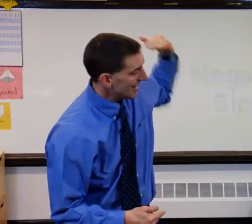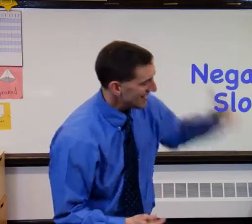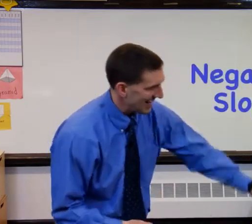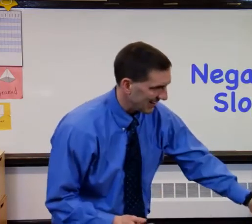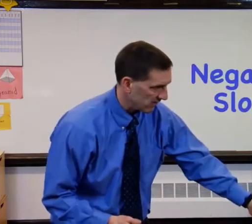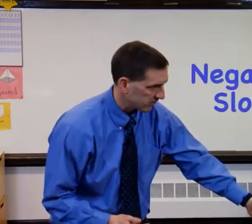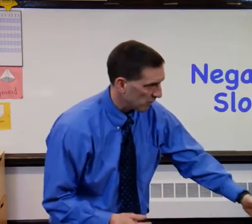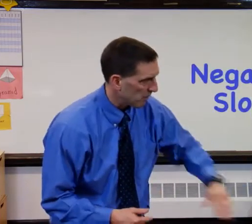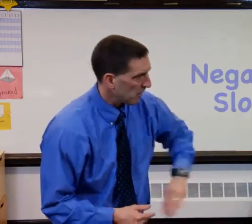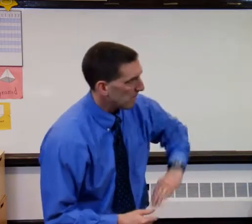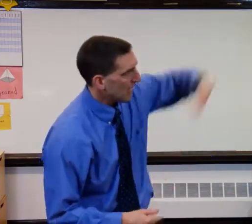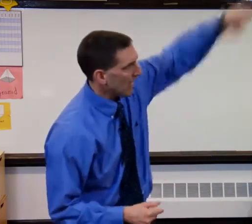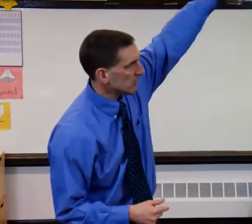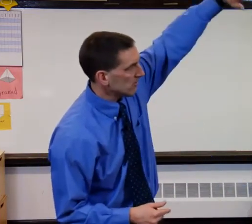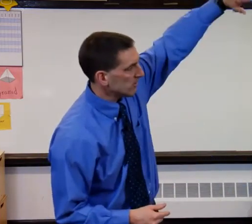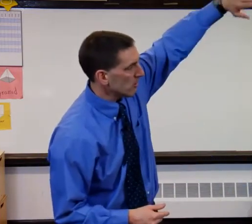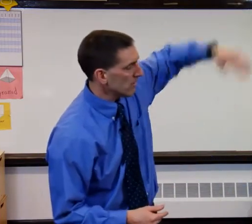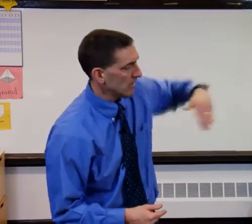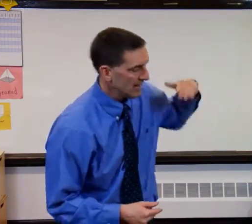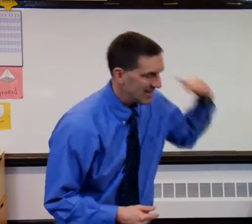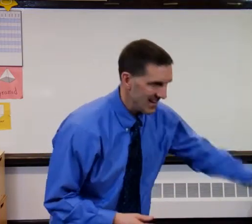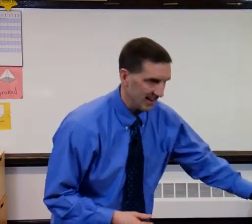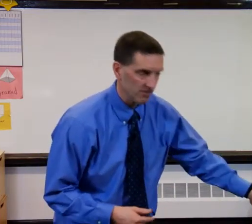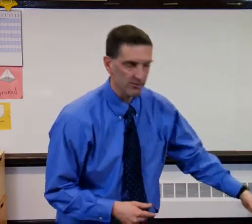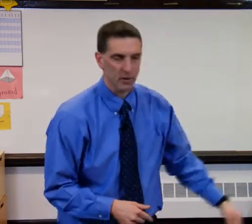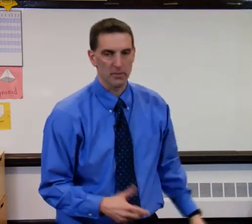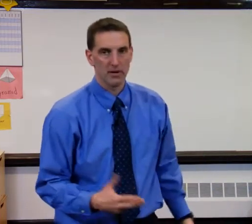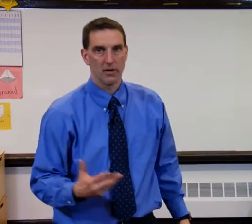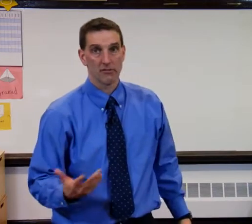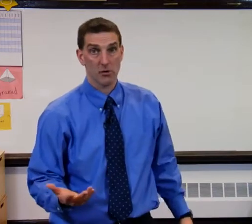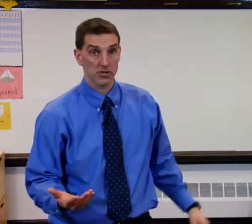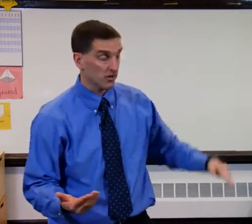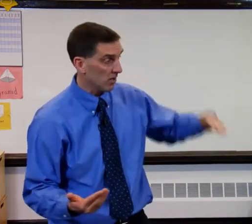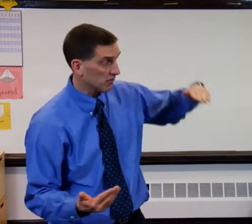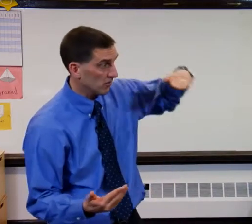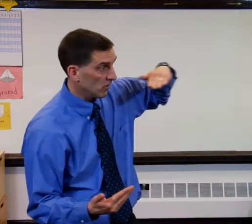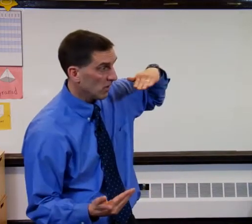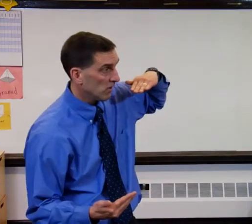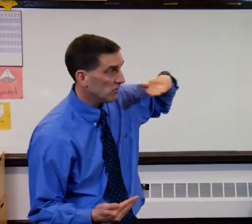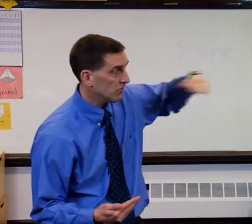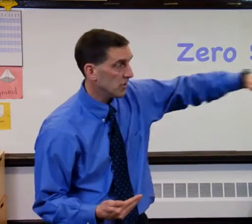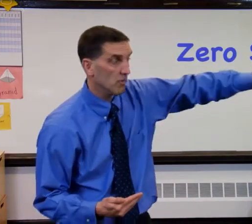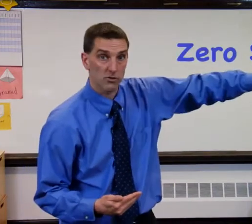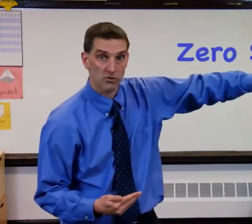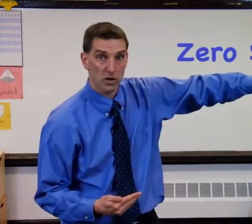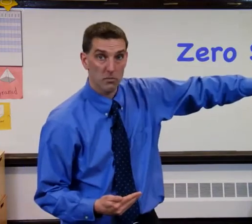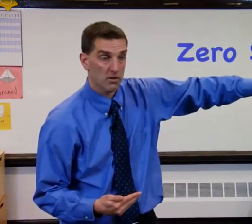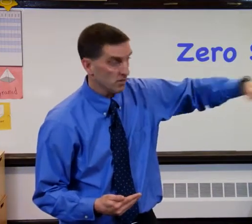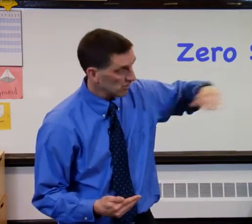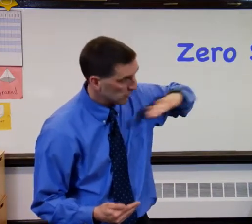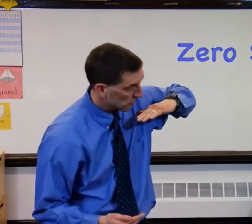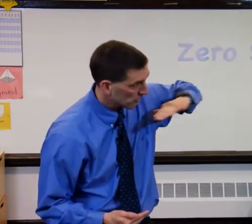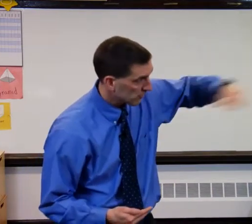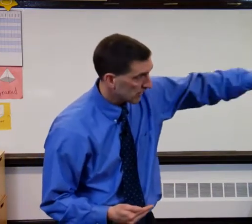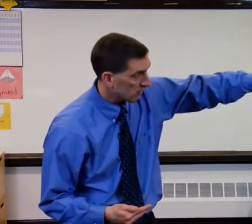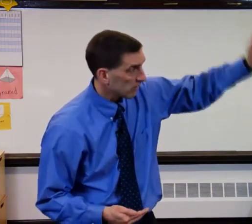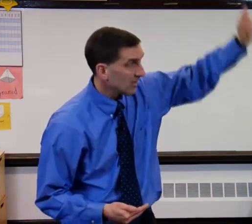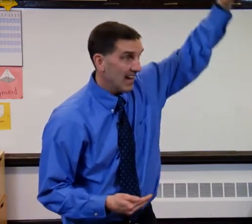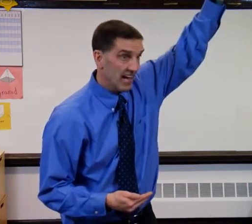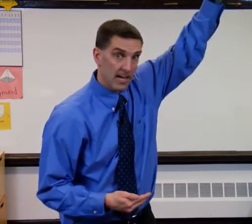negative slope. Positive slope, negative slope. Of course you can also do zero slope, just going straight across, and